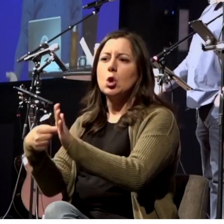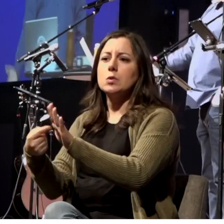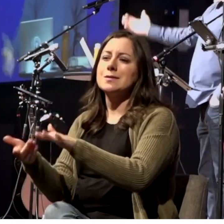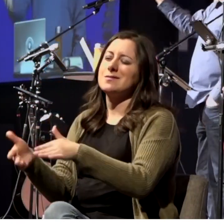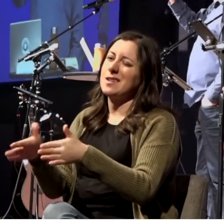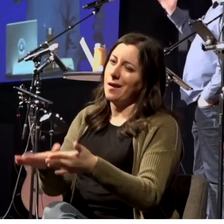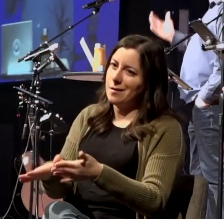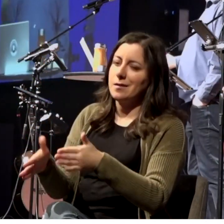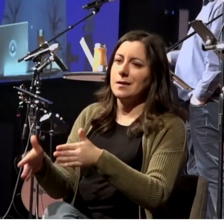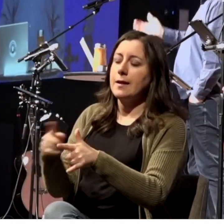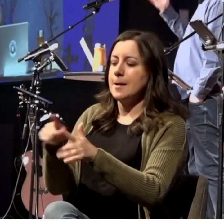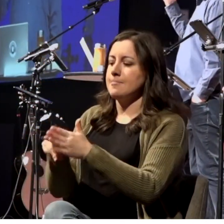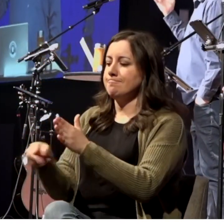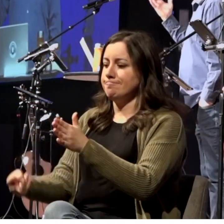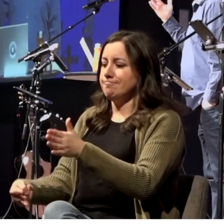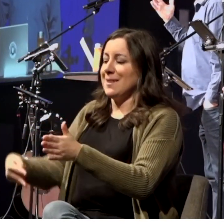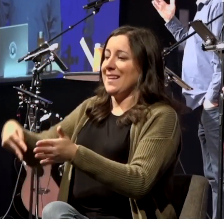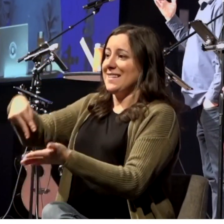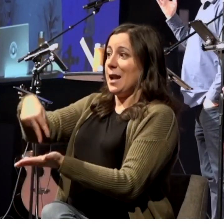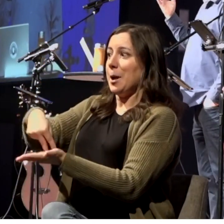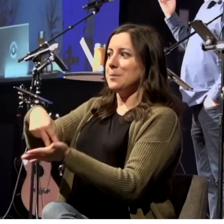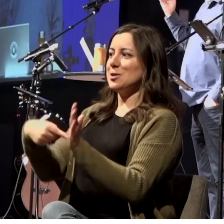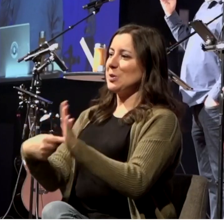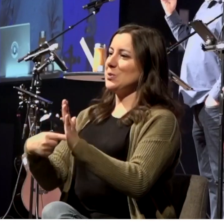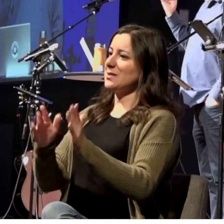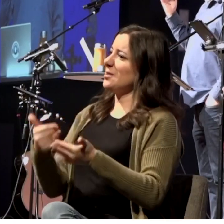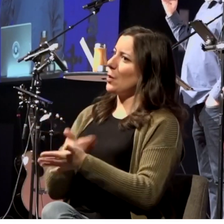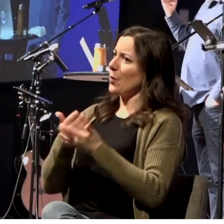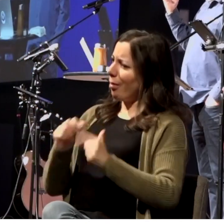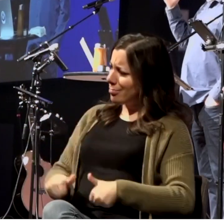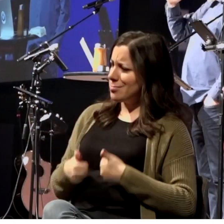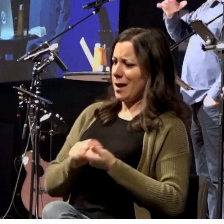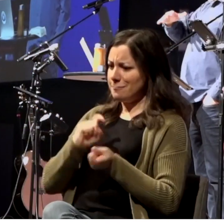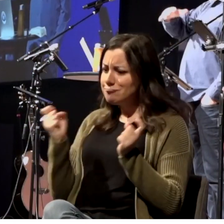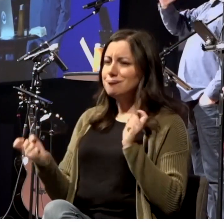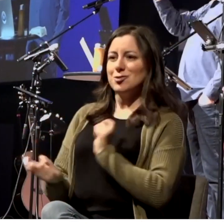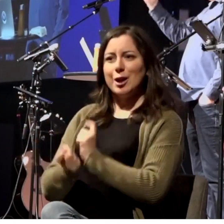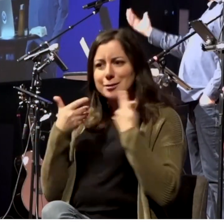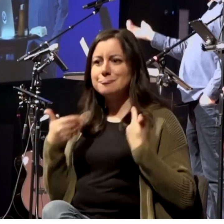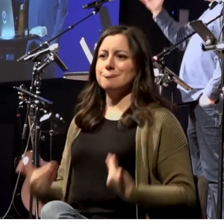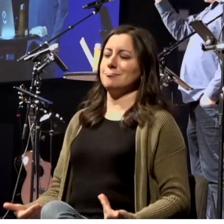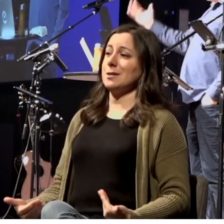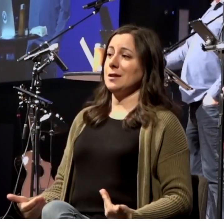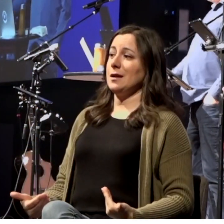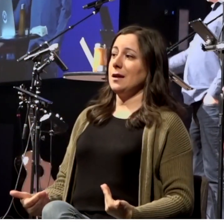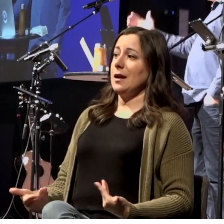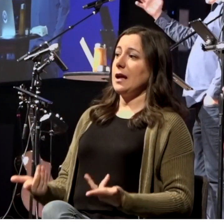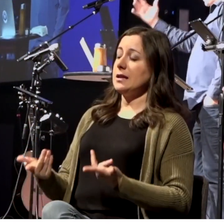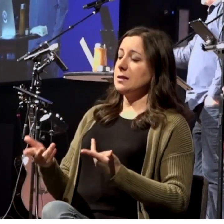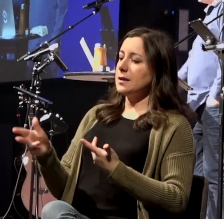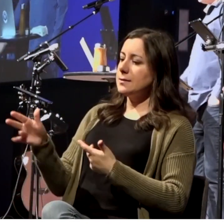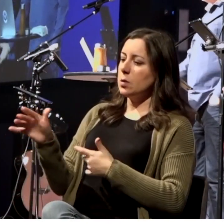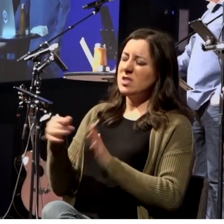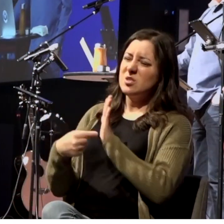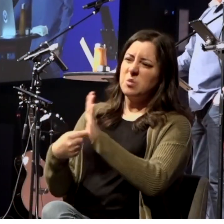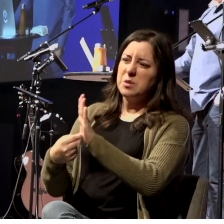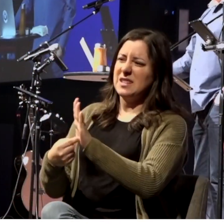resurrection new life right? And and again going into the water death and burial right? That's the idea